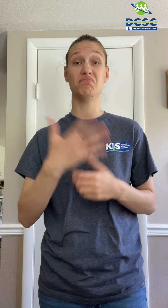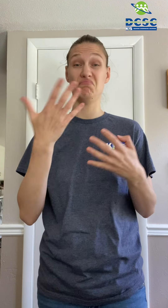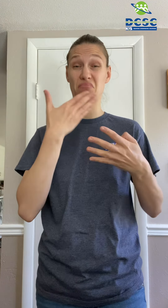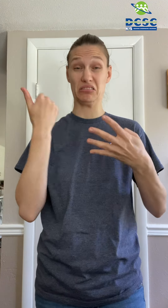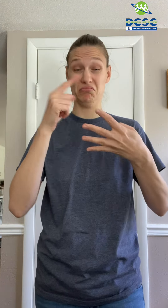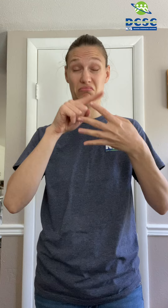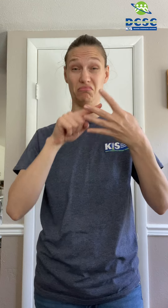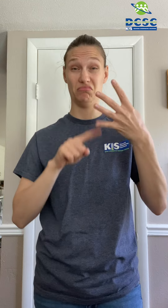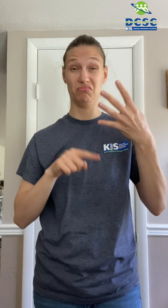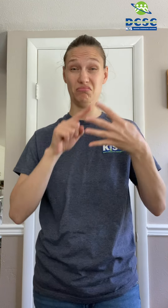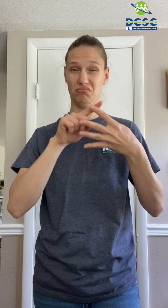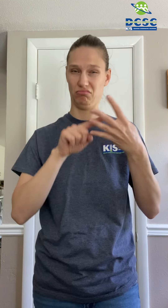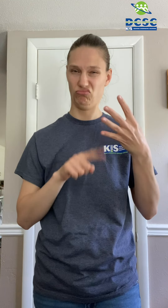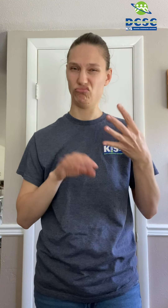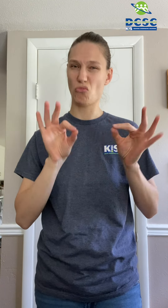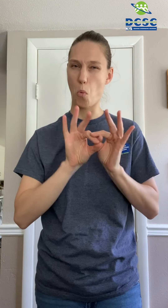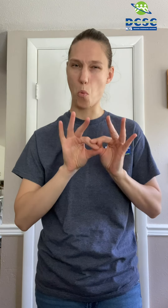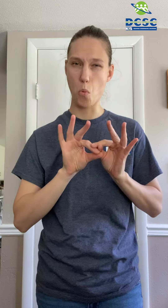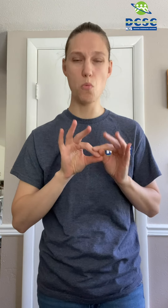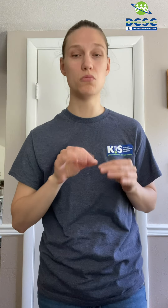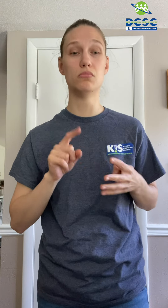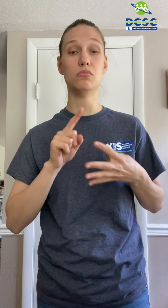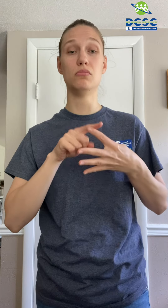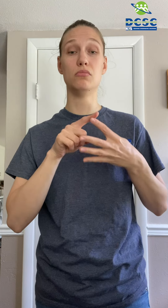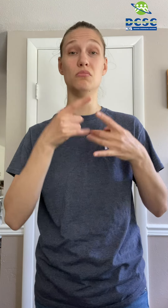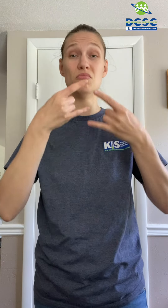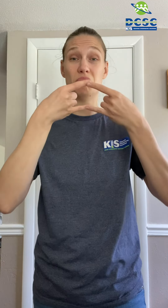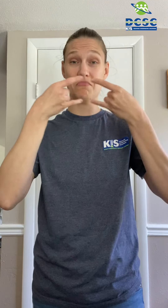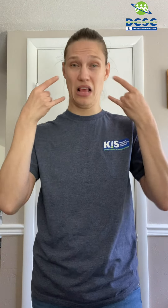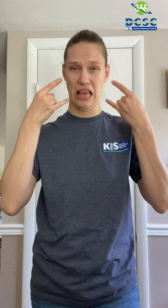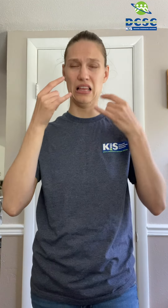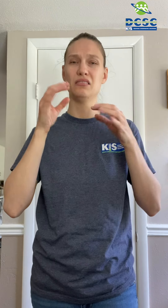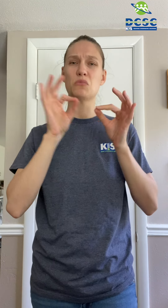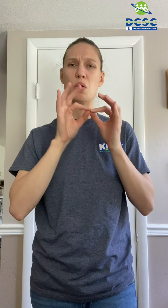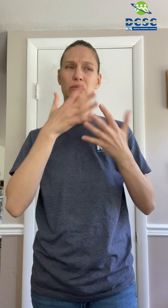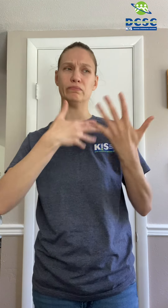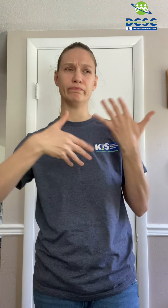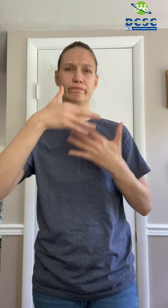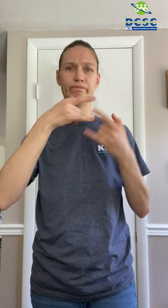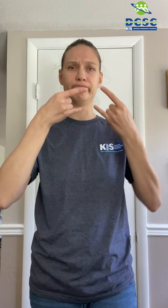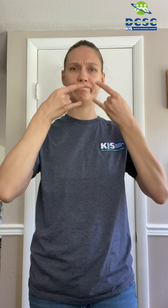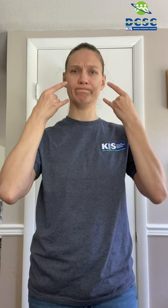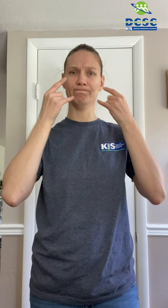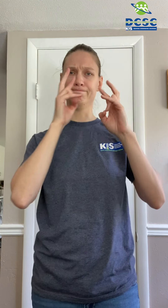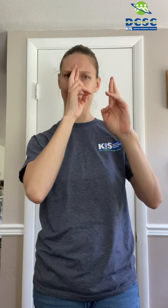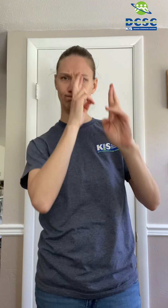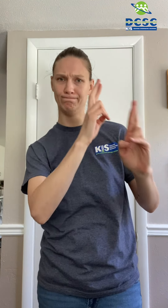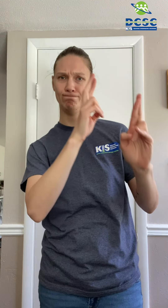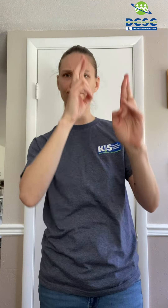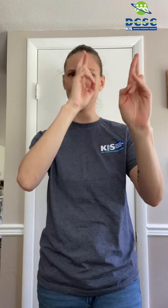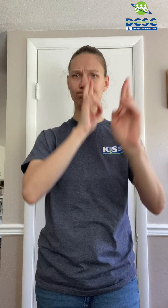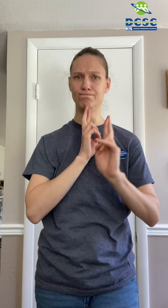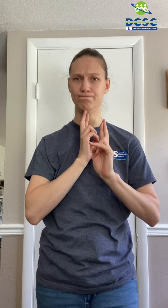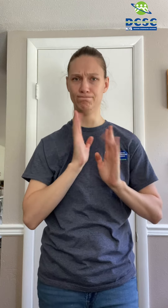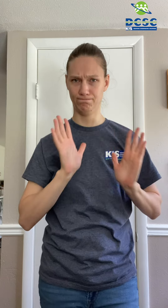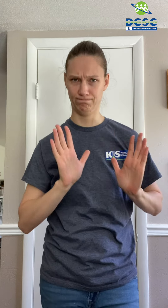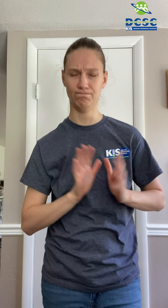things you could do at home. Number one is to take a mask while socializing, to respect other people